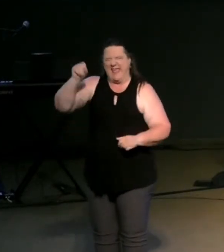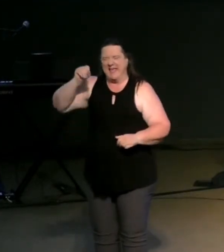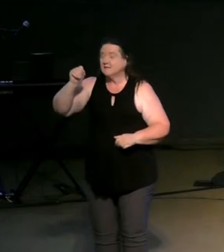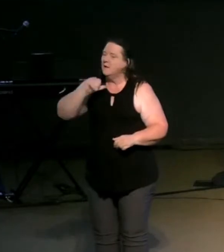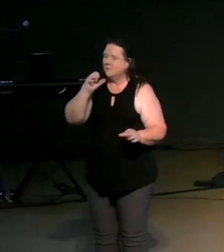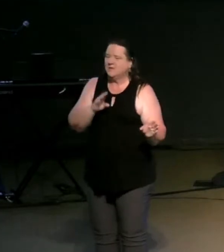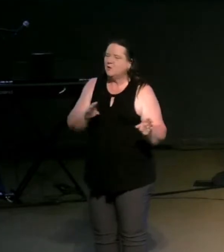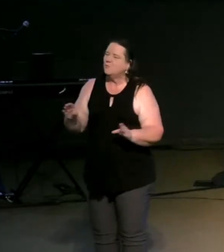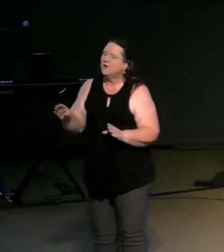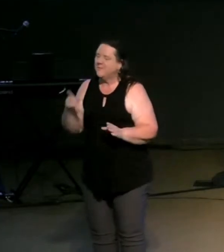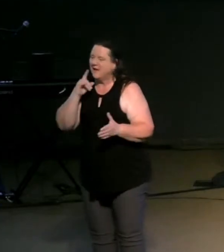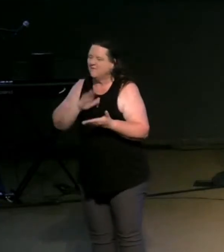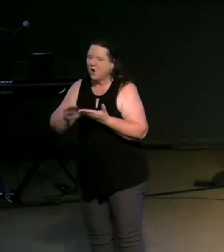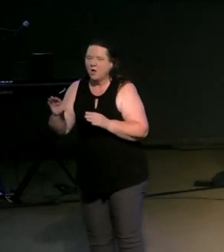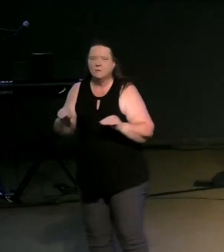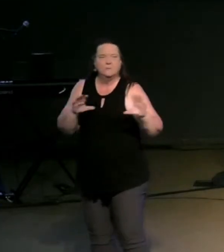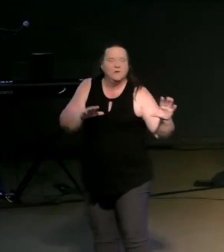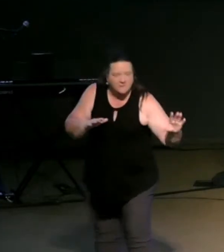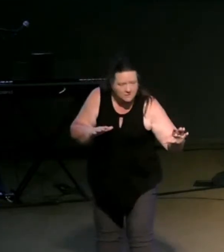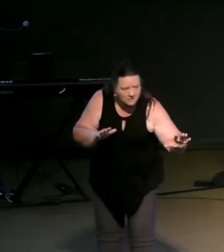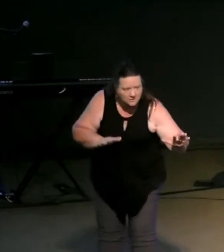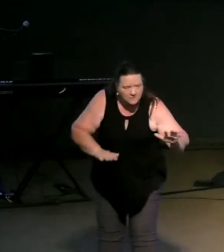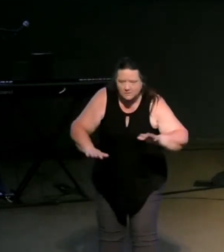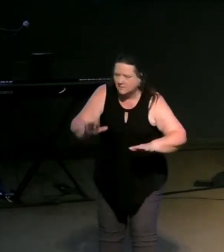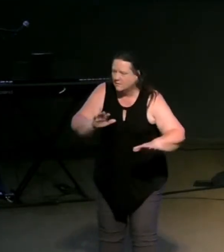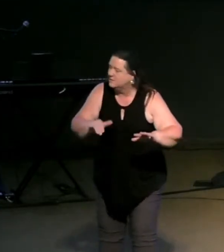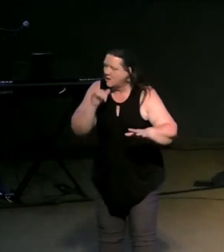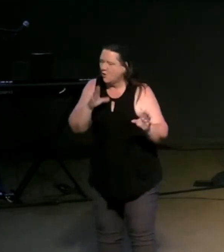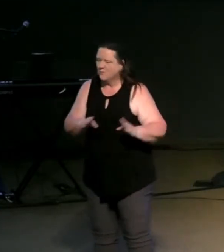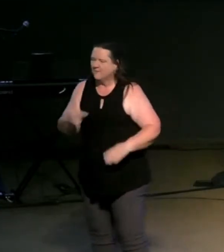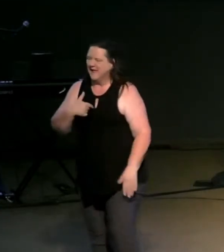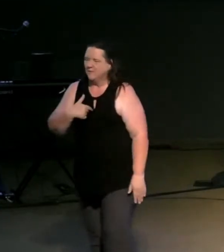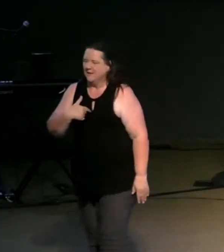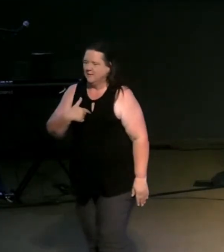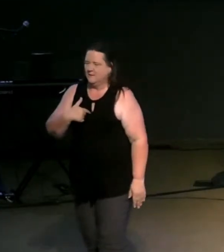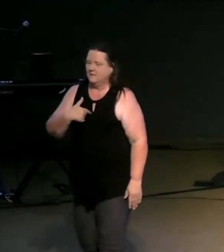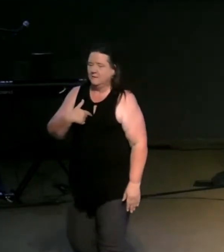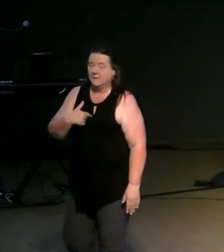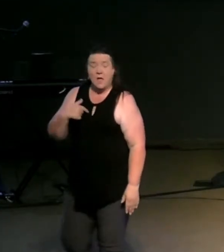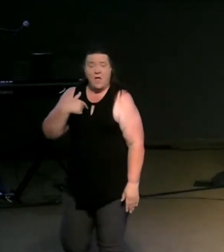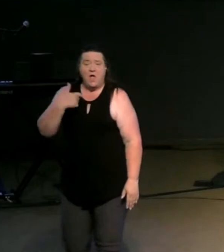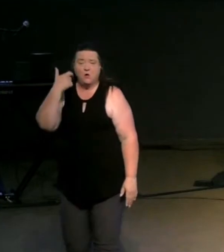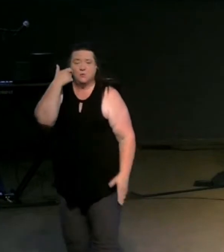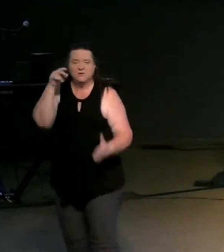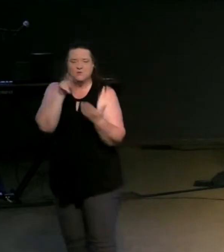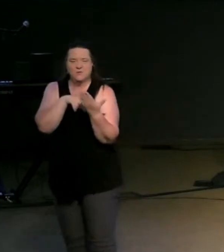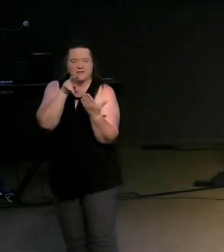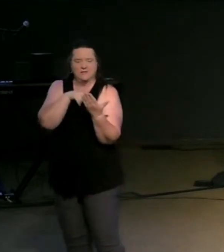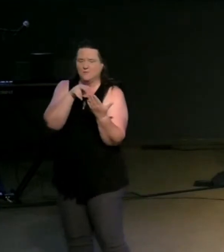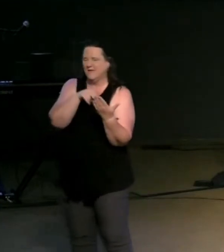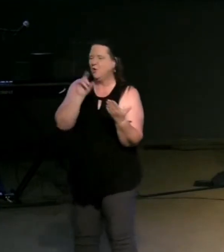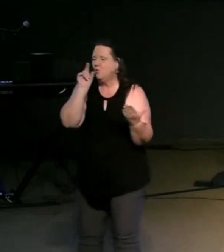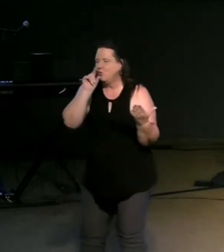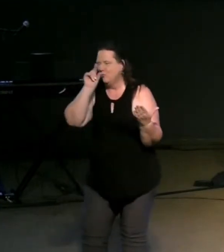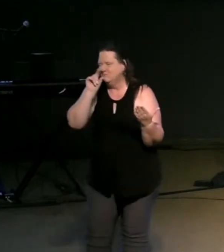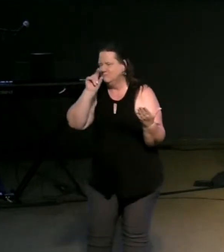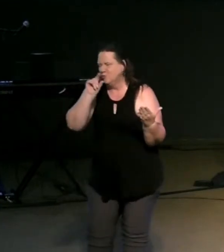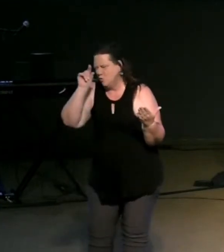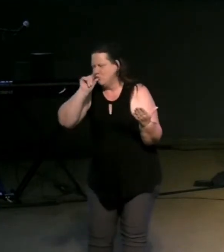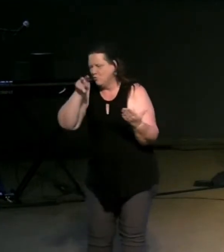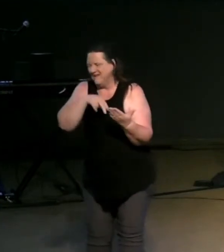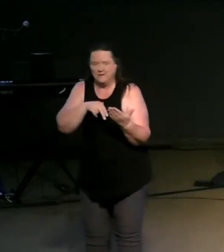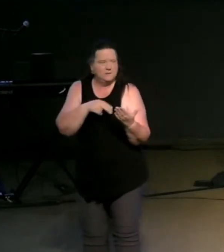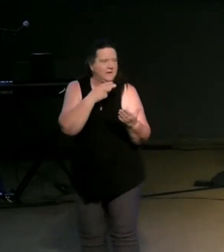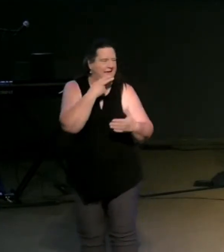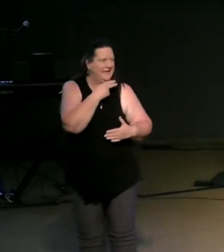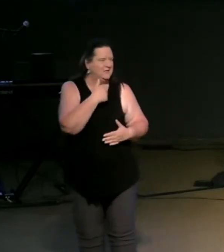prepare you for this they really don't in fact i was reading uh i was googling stuff uh honey